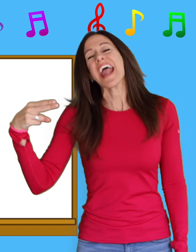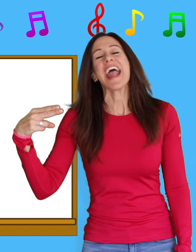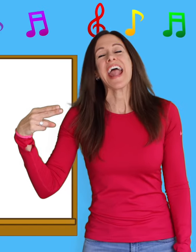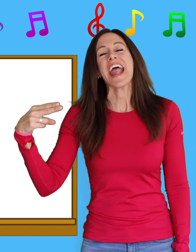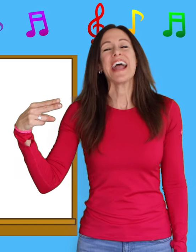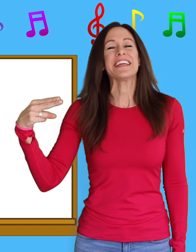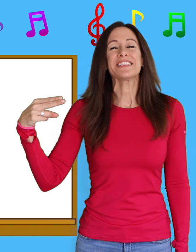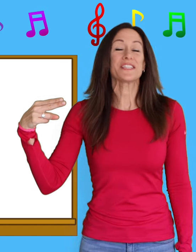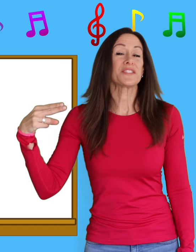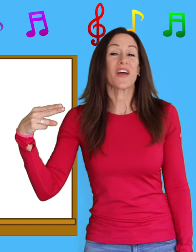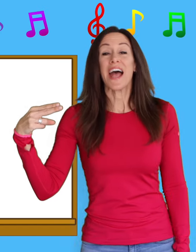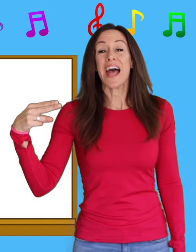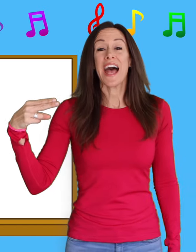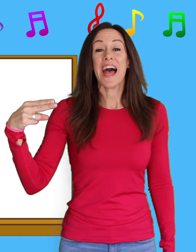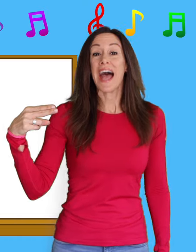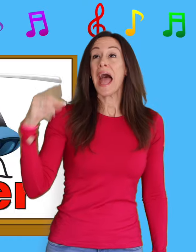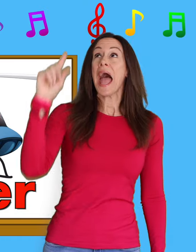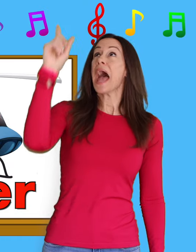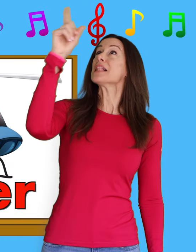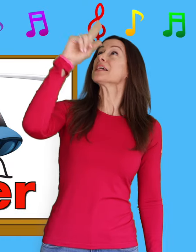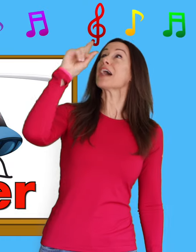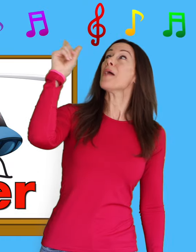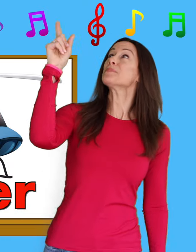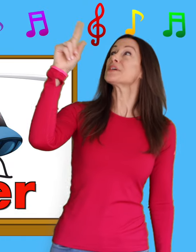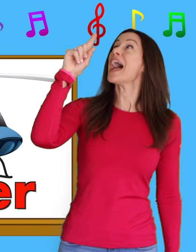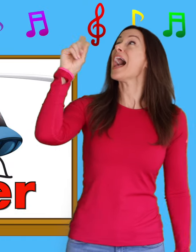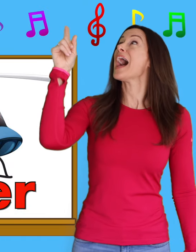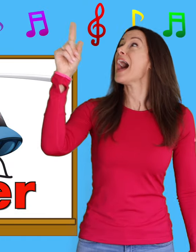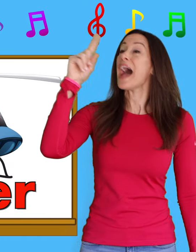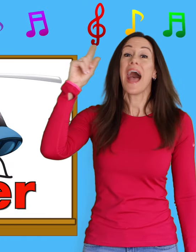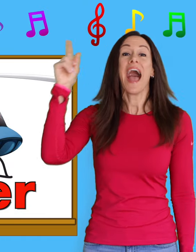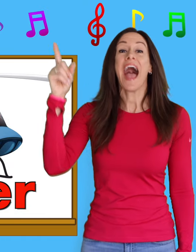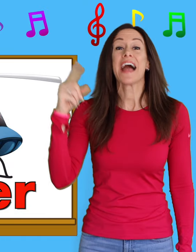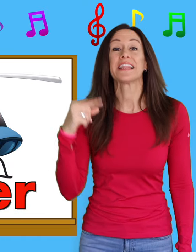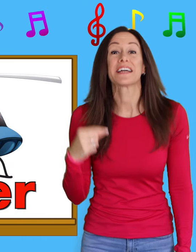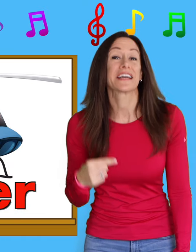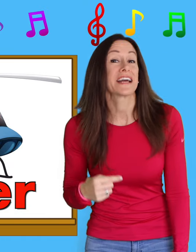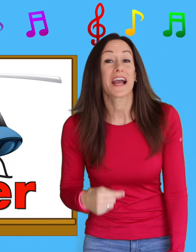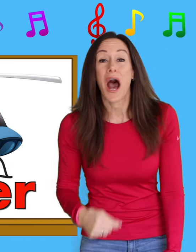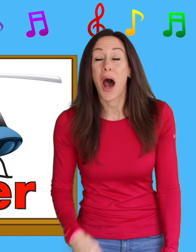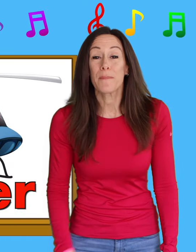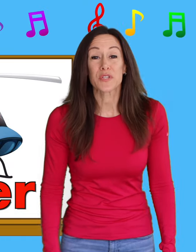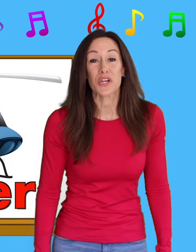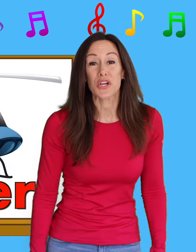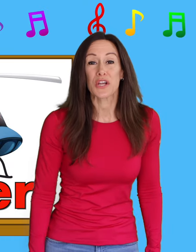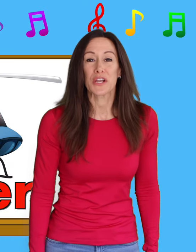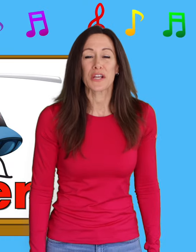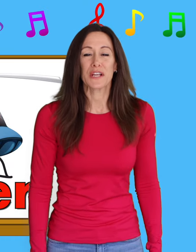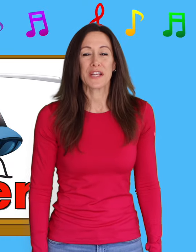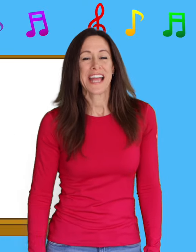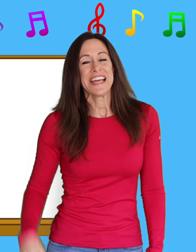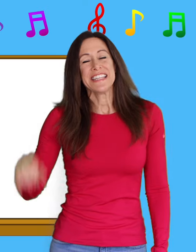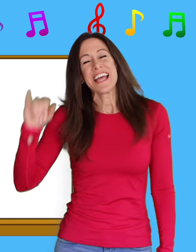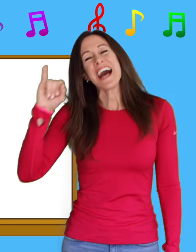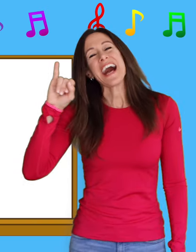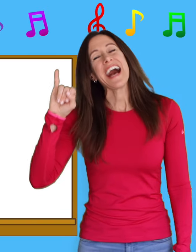is for h-h-helicopter, h-h-helicopter. I